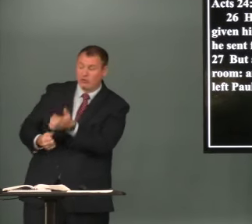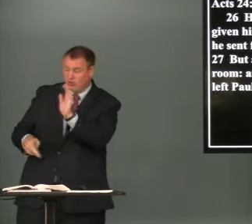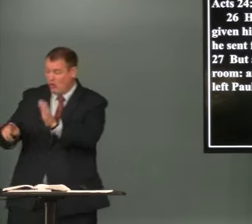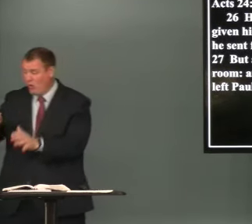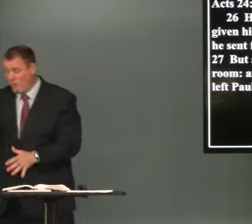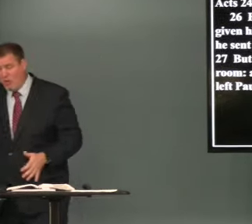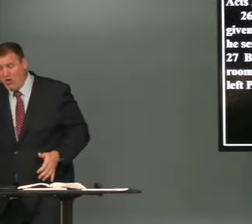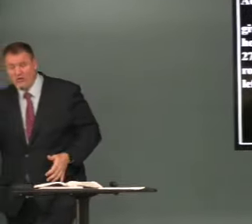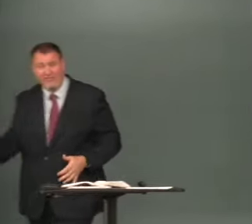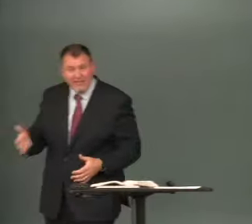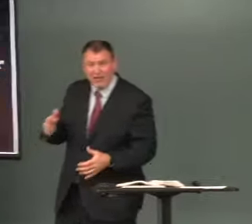he left him bound